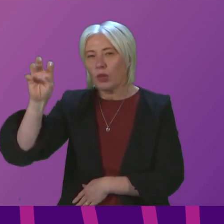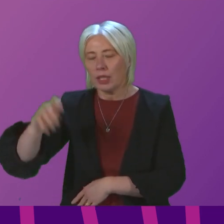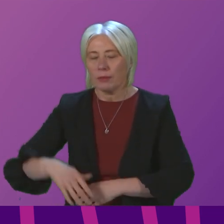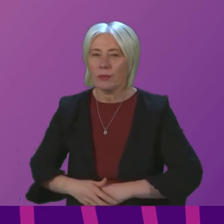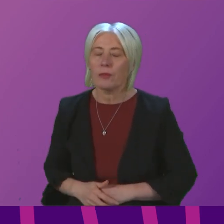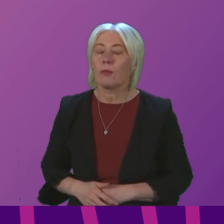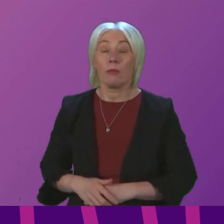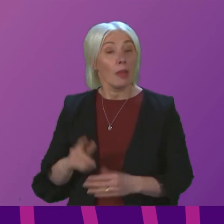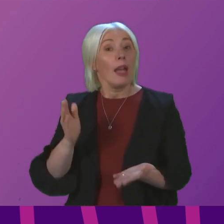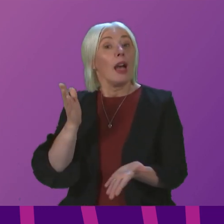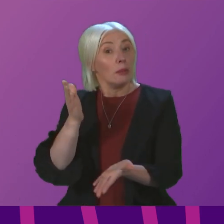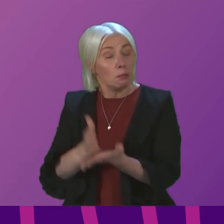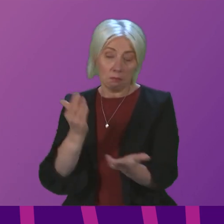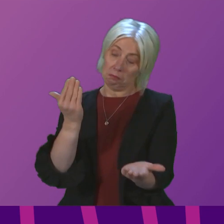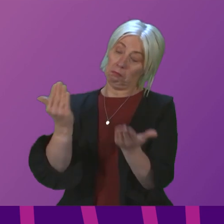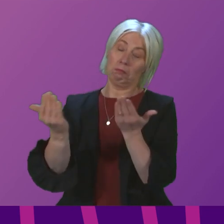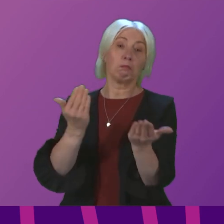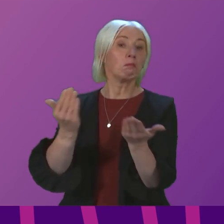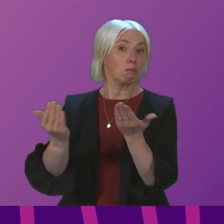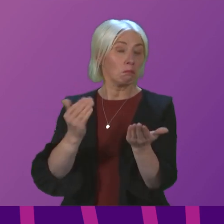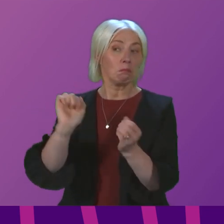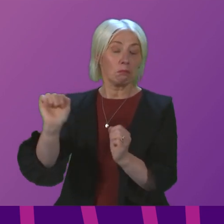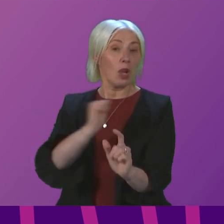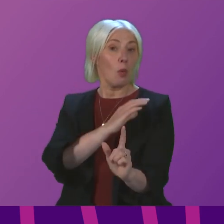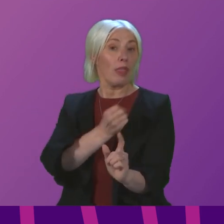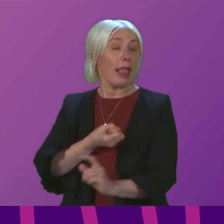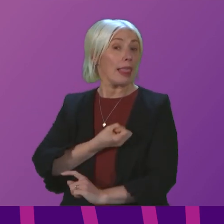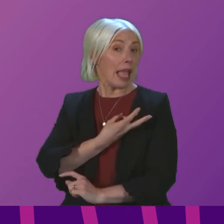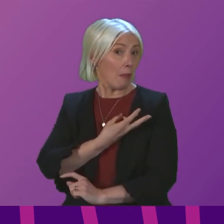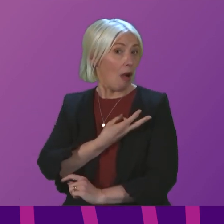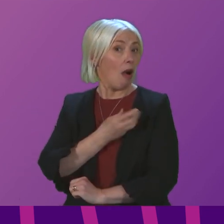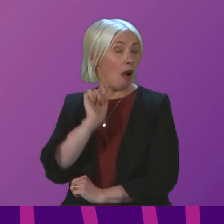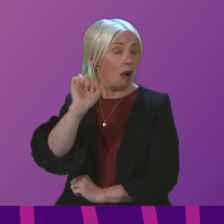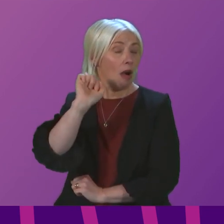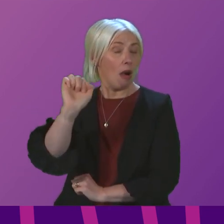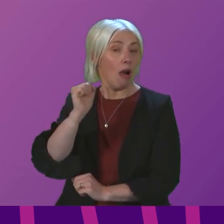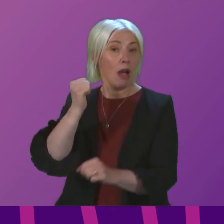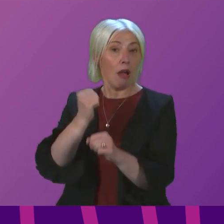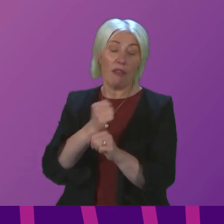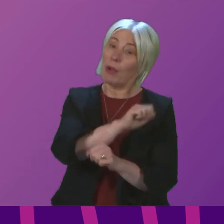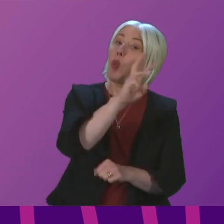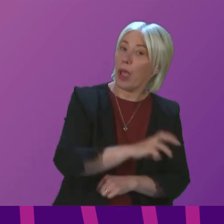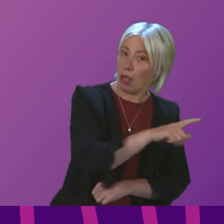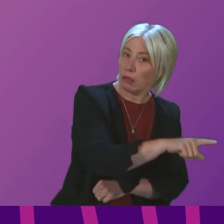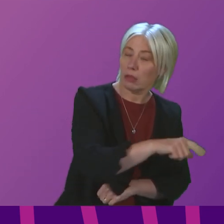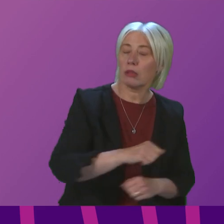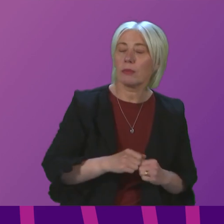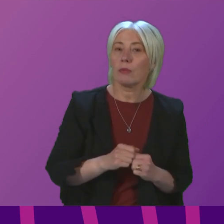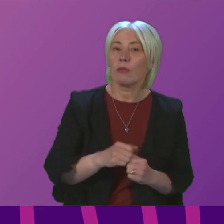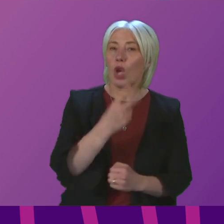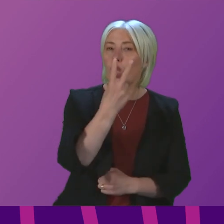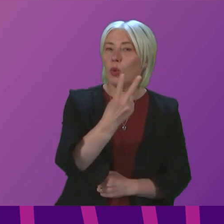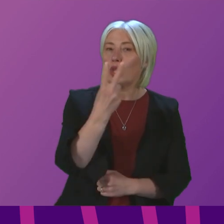that actually compares with where Labour is in government in Wales, of course. That 22